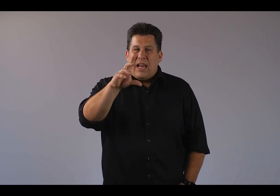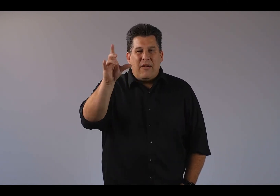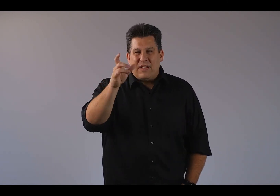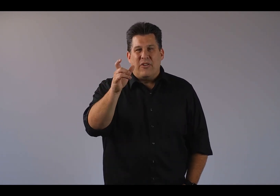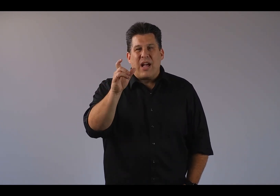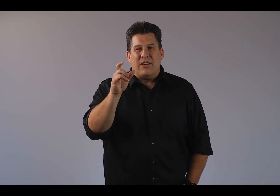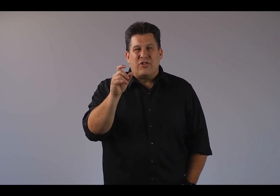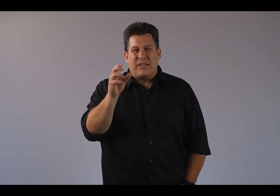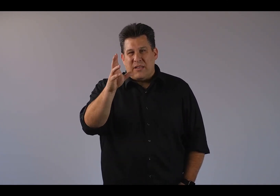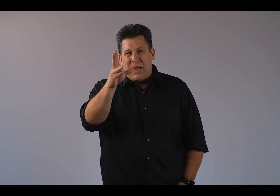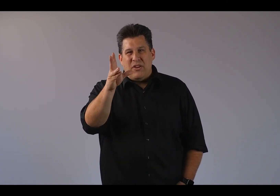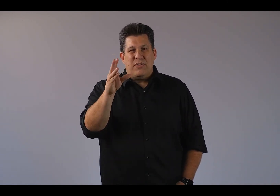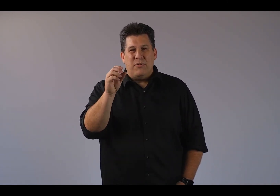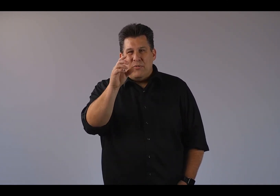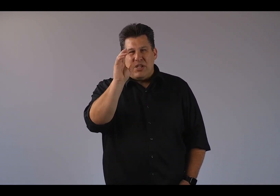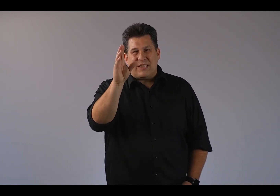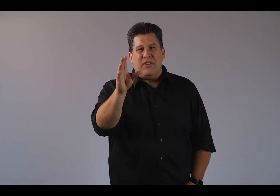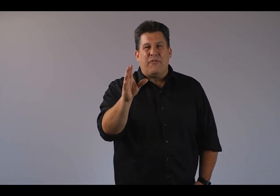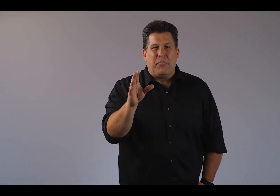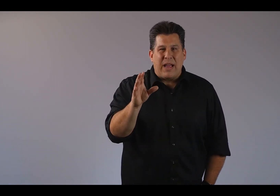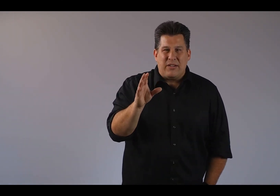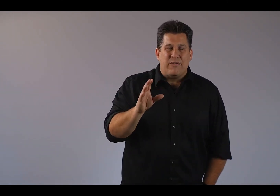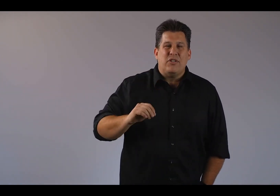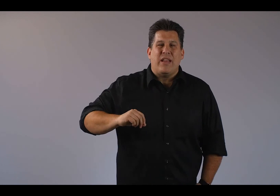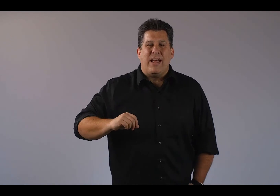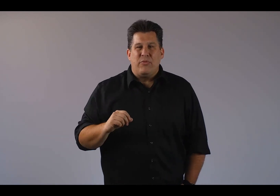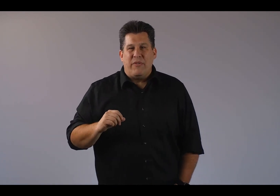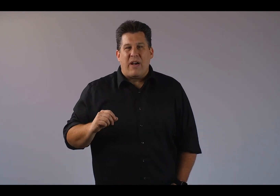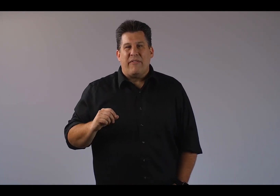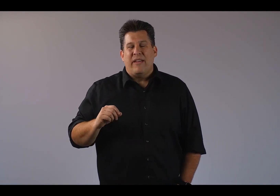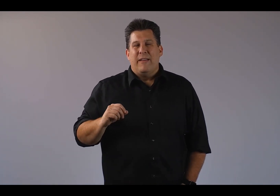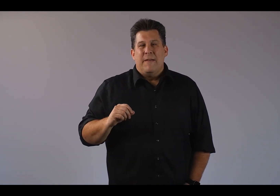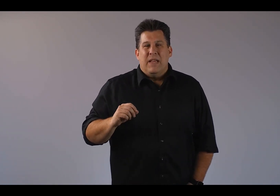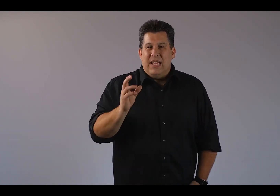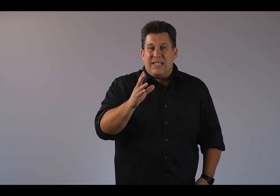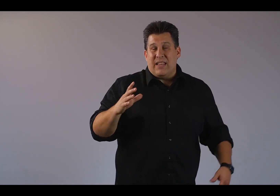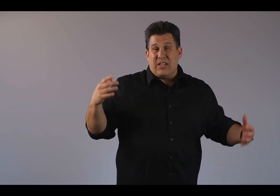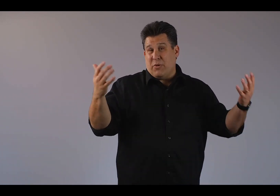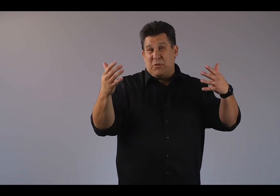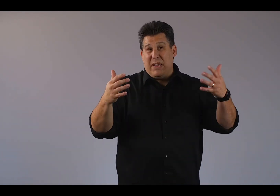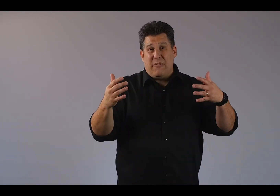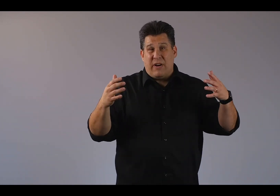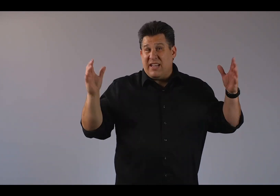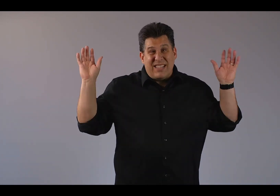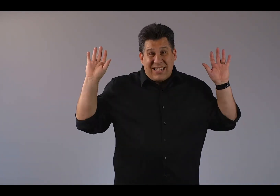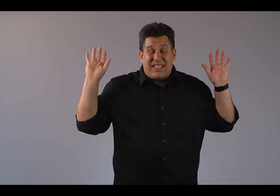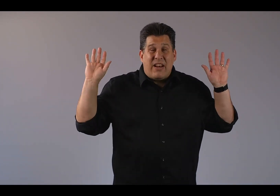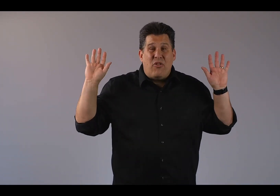I love this little construct that the man used whom Jesus healed from blindness over in John 9, 25. He said this when he was being confronted. He says, listen, I don't